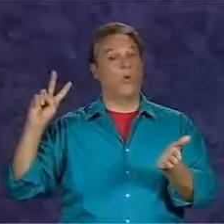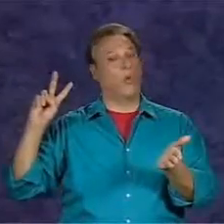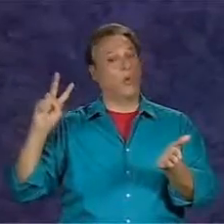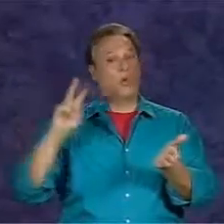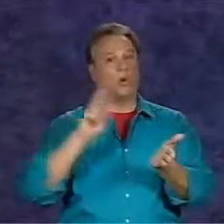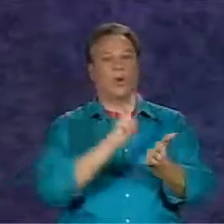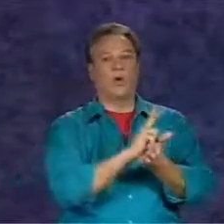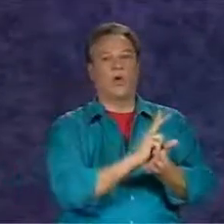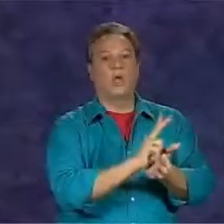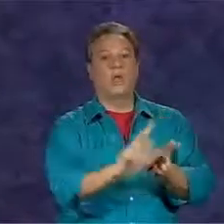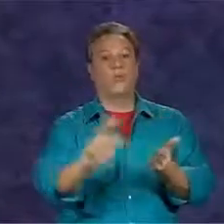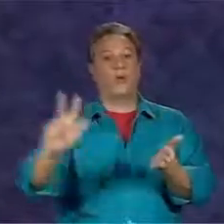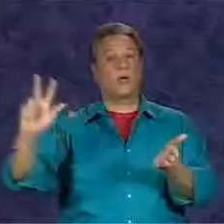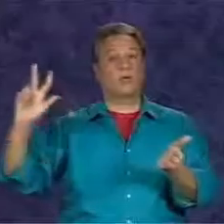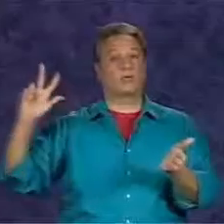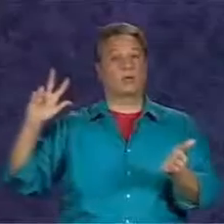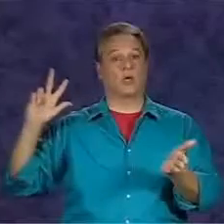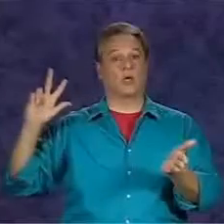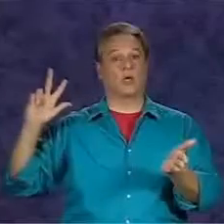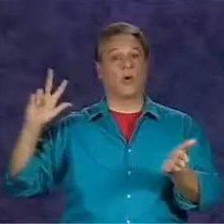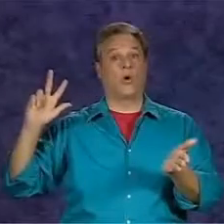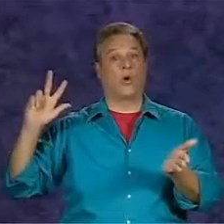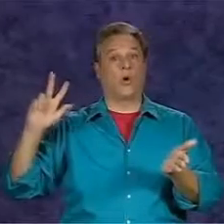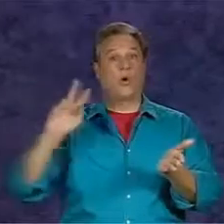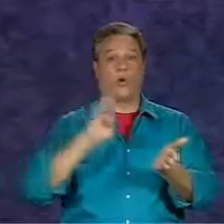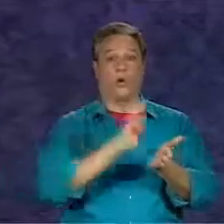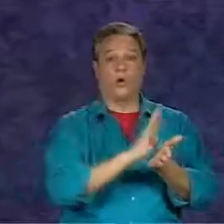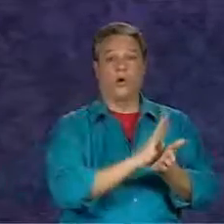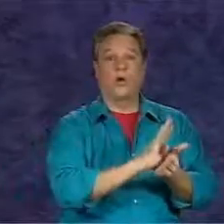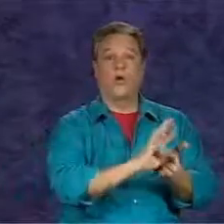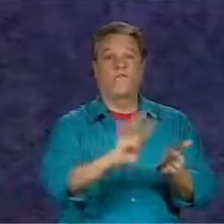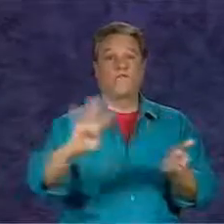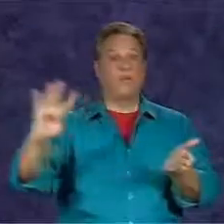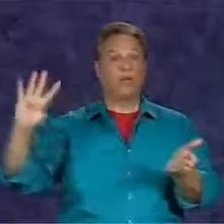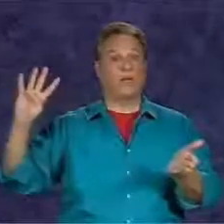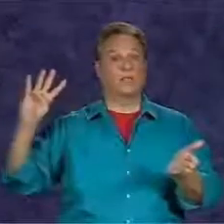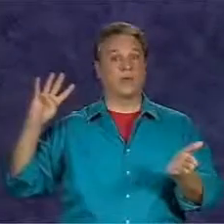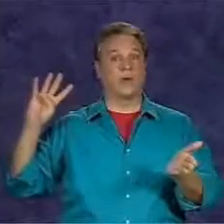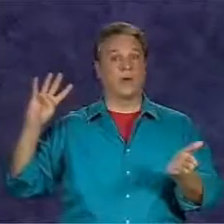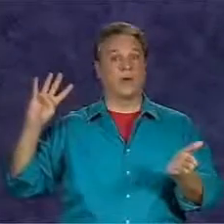or three weeks ago or four weeks ago.